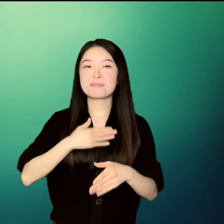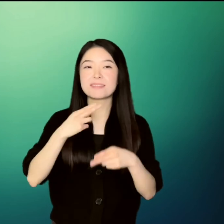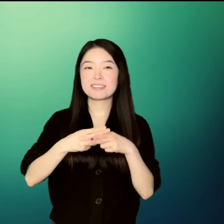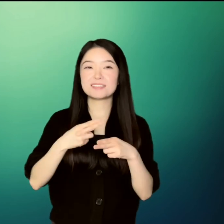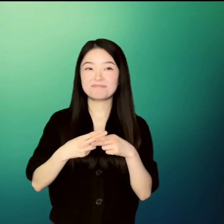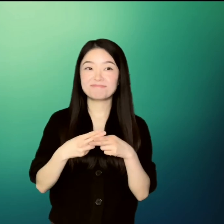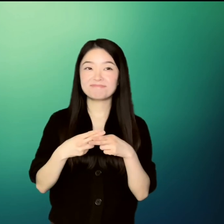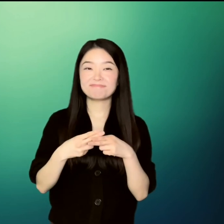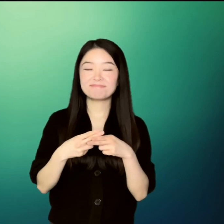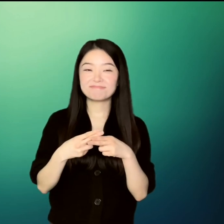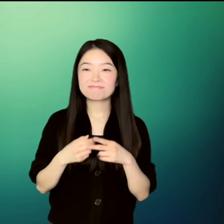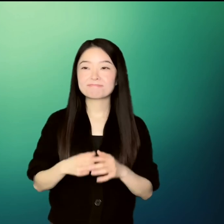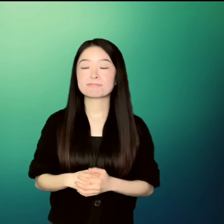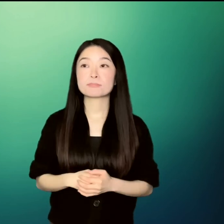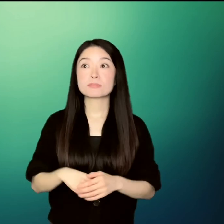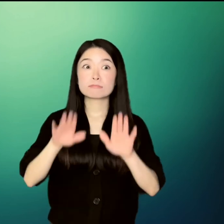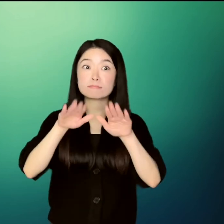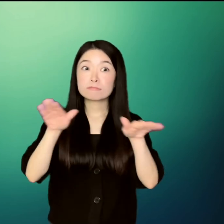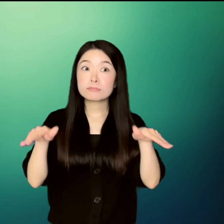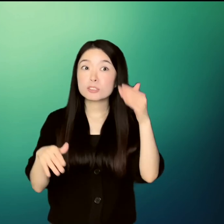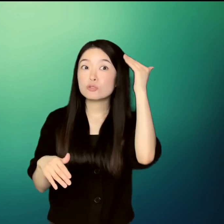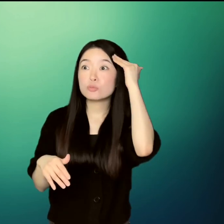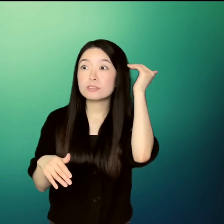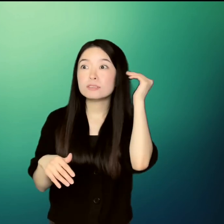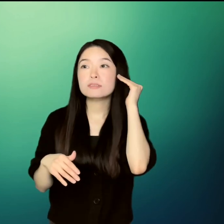Korean names mean something.